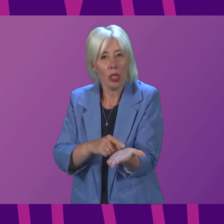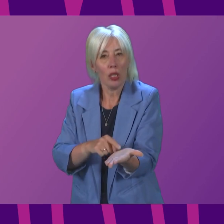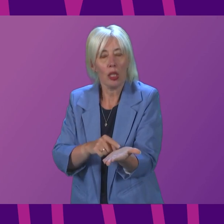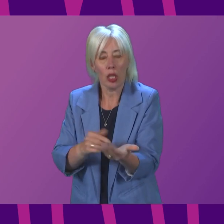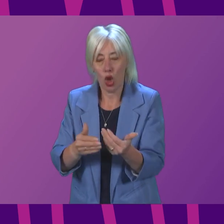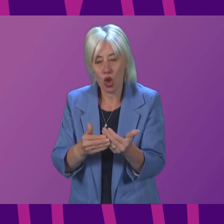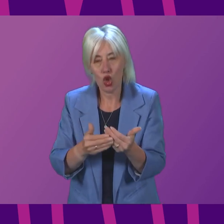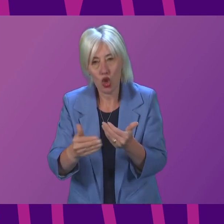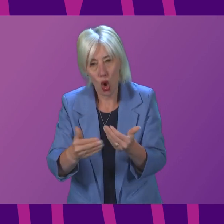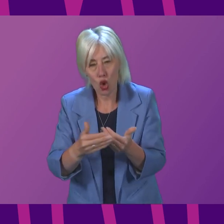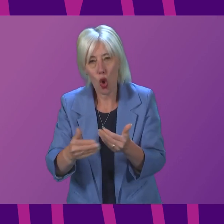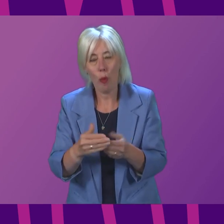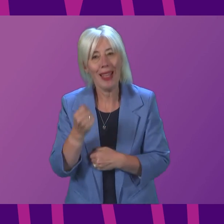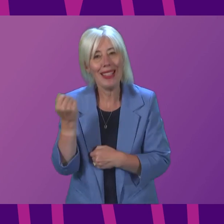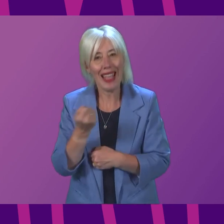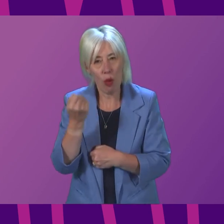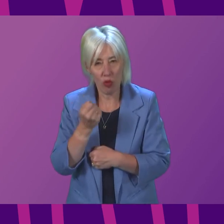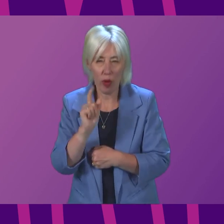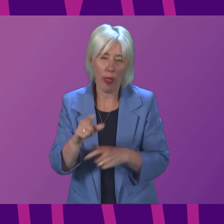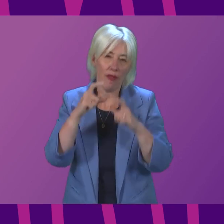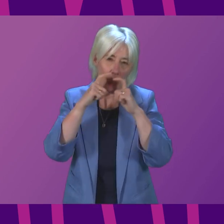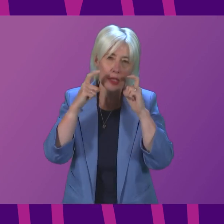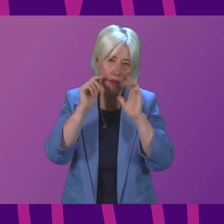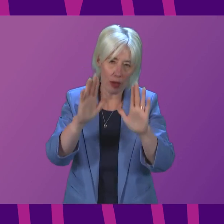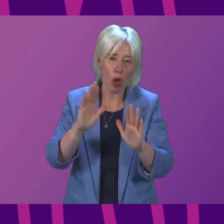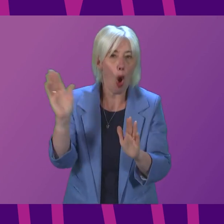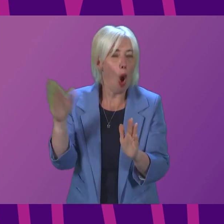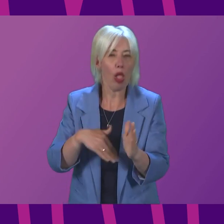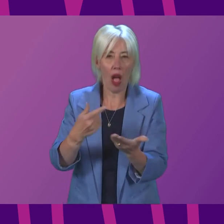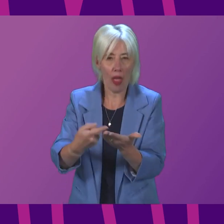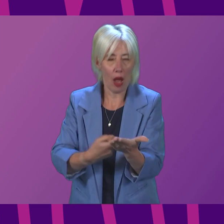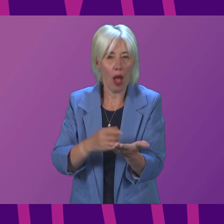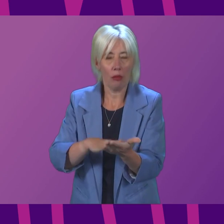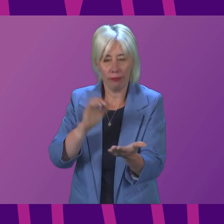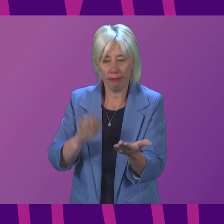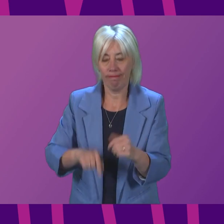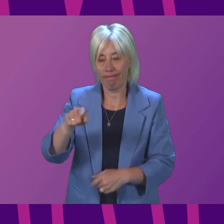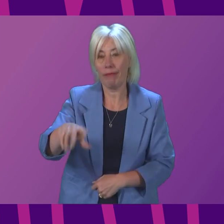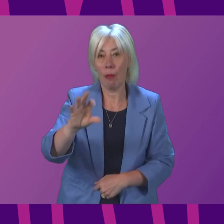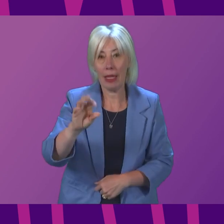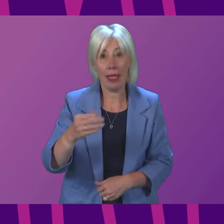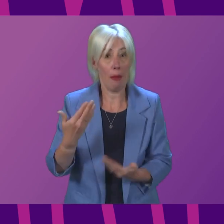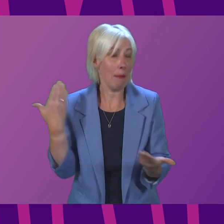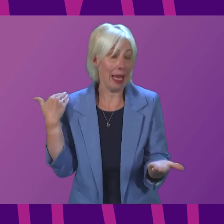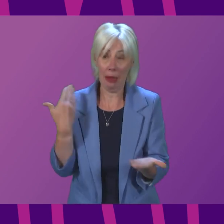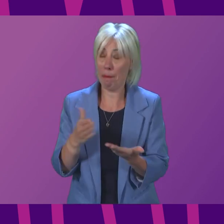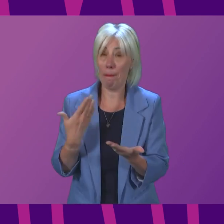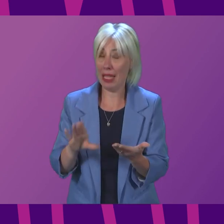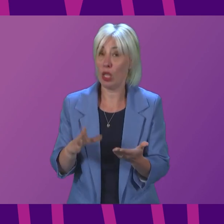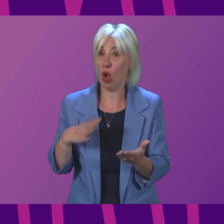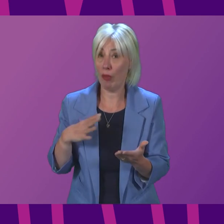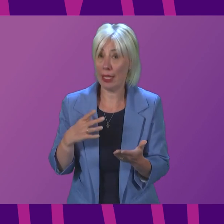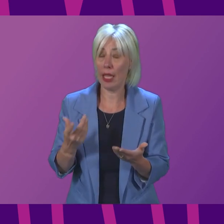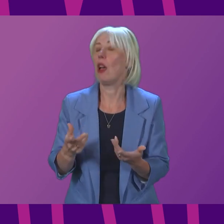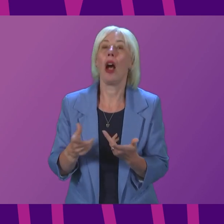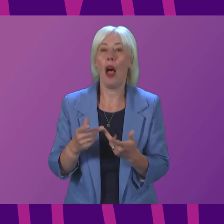-term, temporary exception of the face-covering requirement, will be lifted as of Monday. Many of them are already lifted. The remaining ones will be